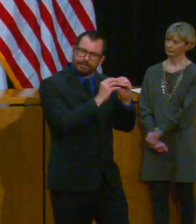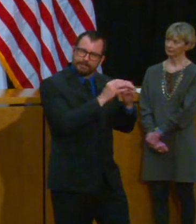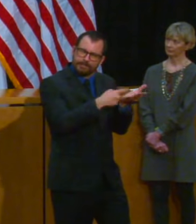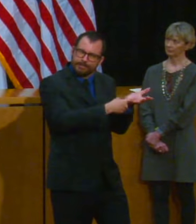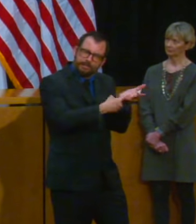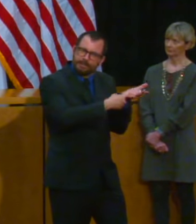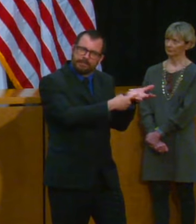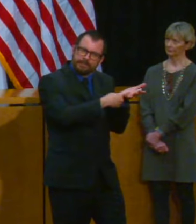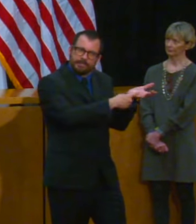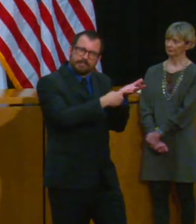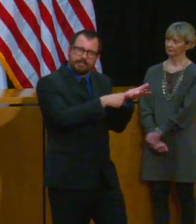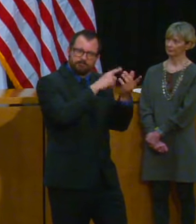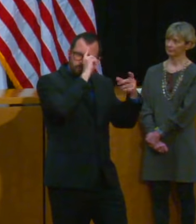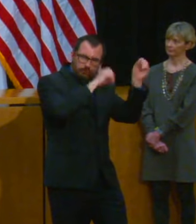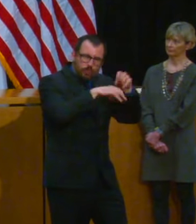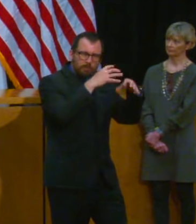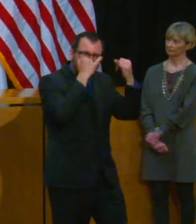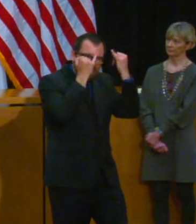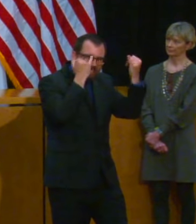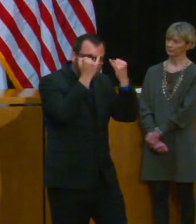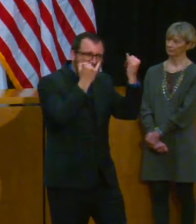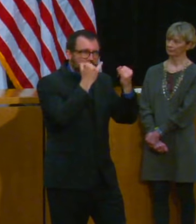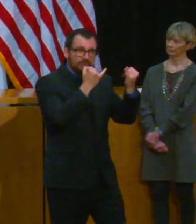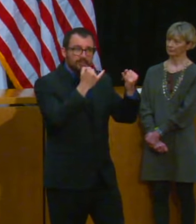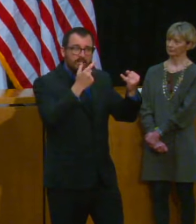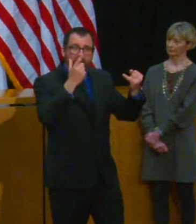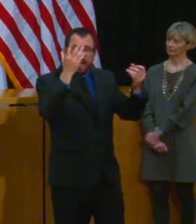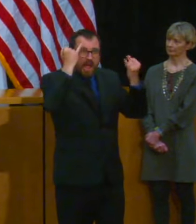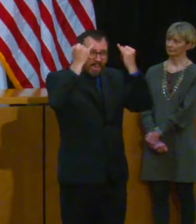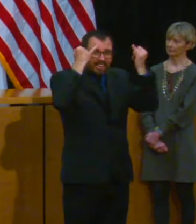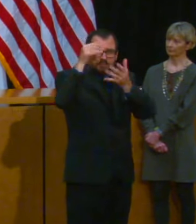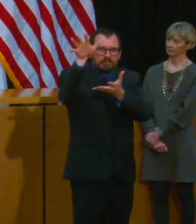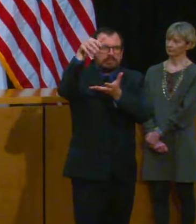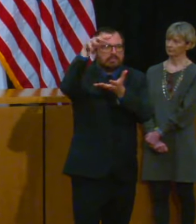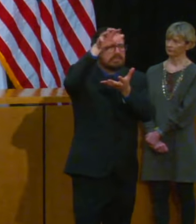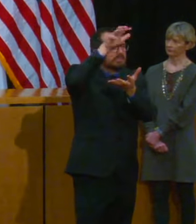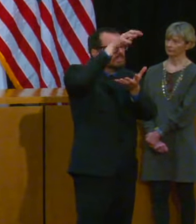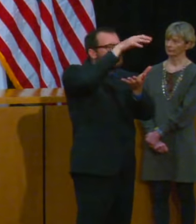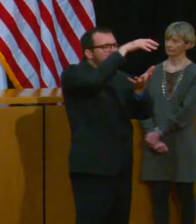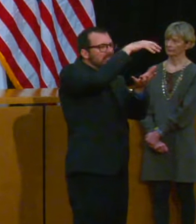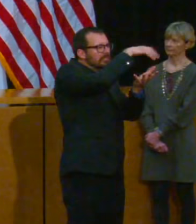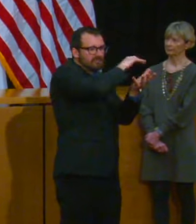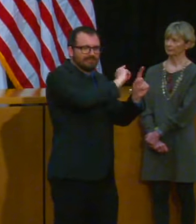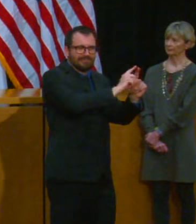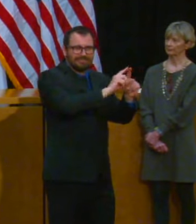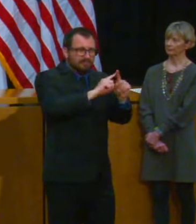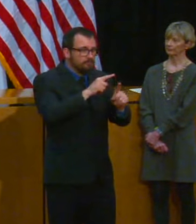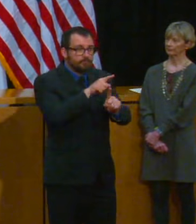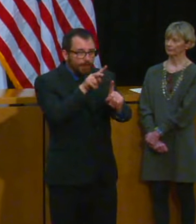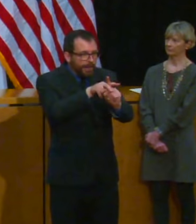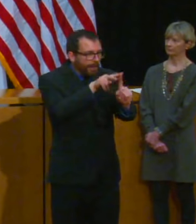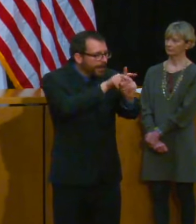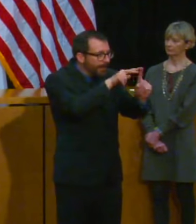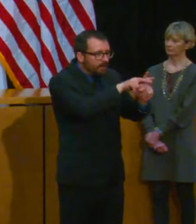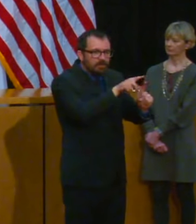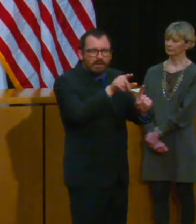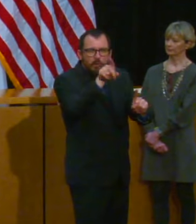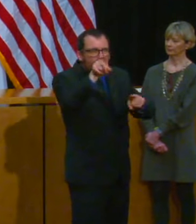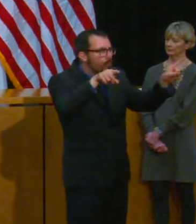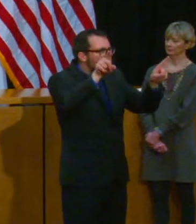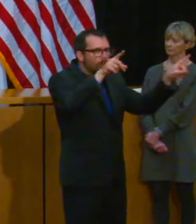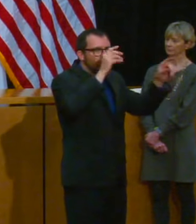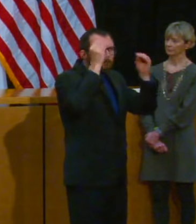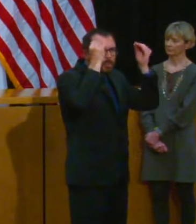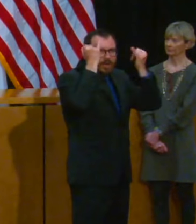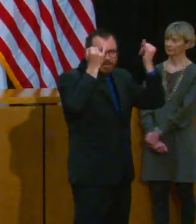point of view from different folks who represent different interests and so I'm sure